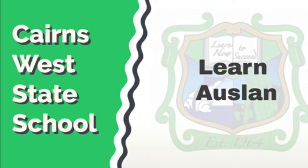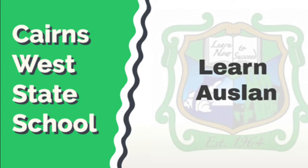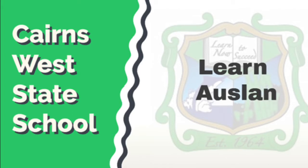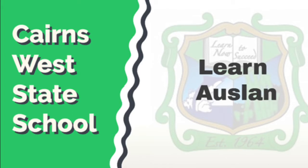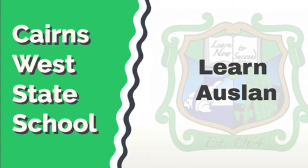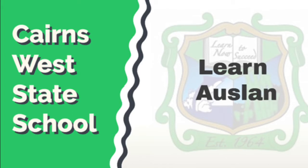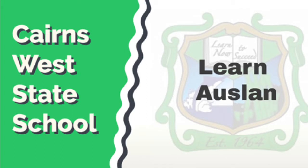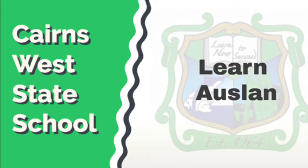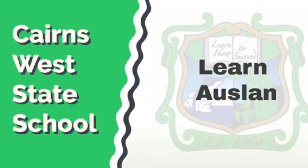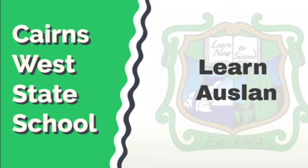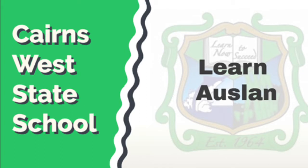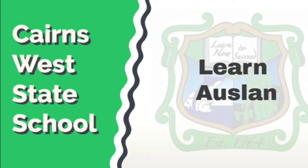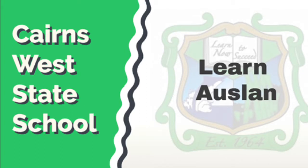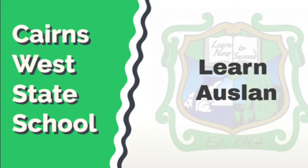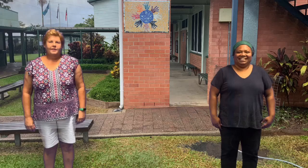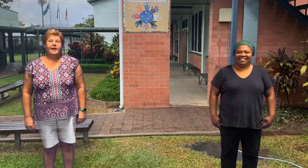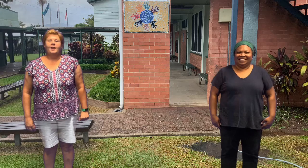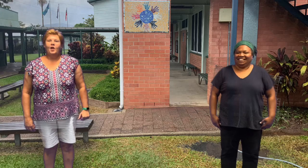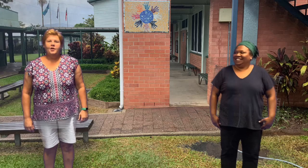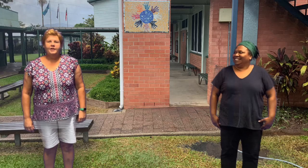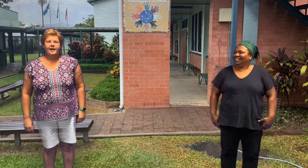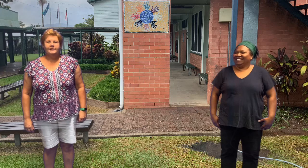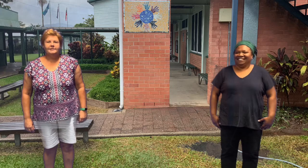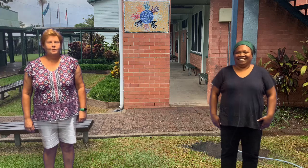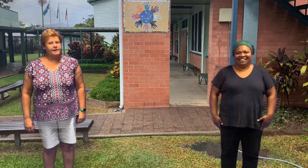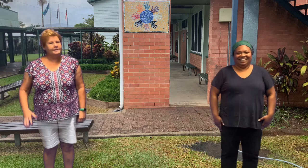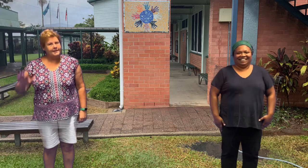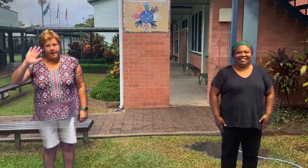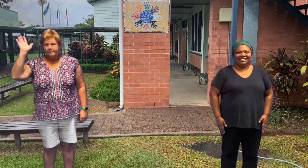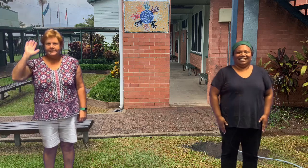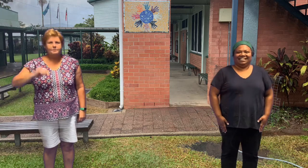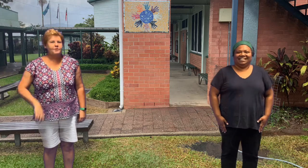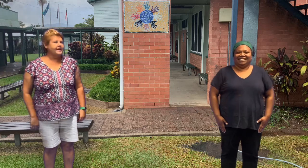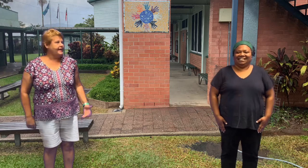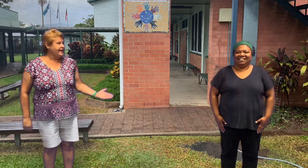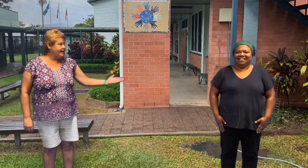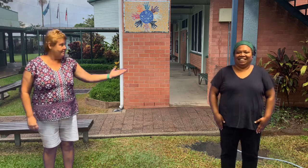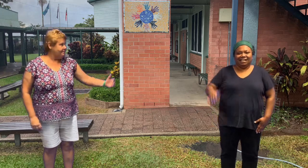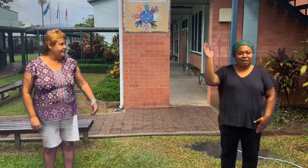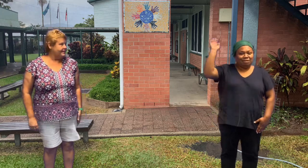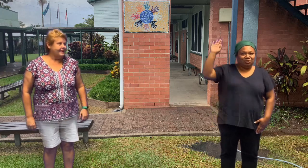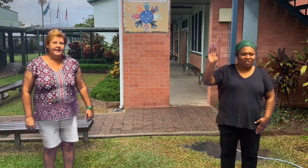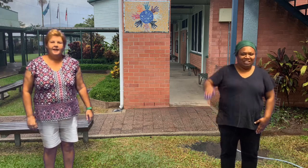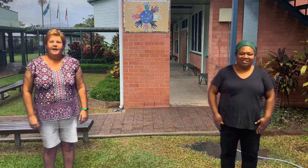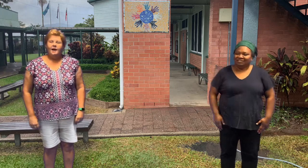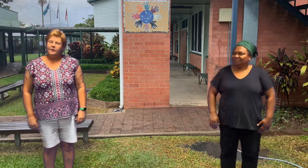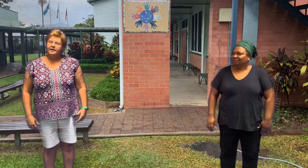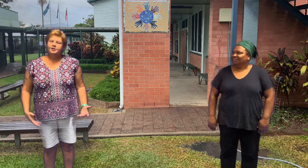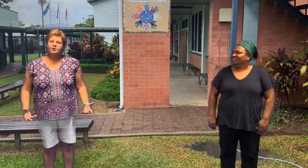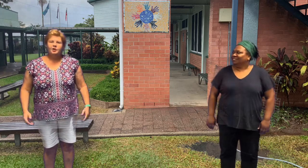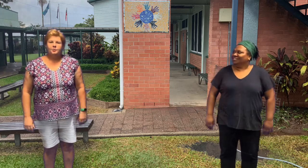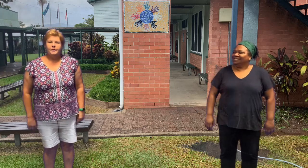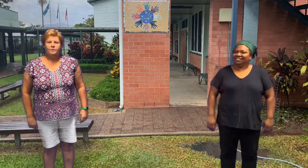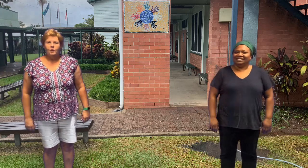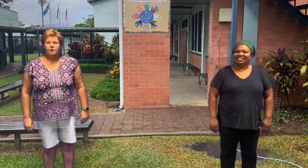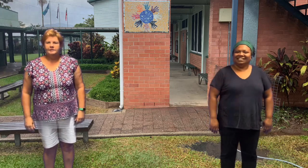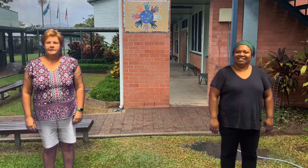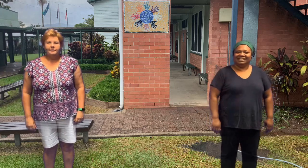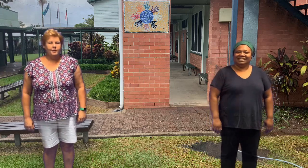eyes. I saw the shine. Hello Cairns West. Miss Marie here. And Miss Trish. And we're going to do a little bit more Auslan with